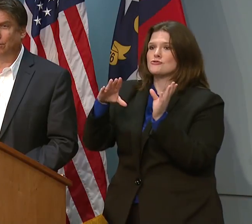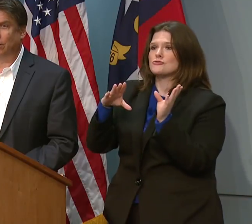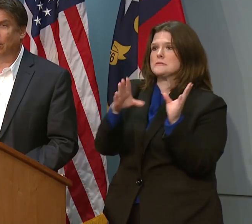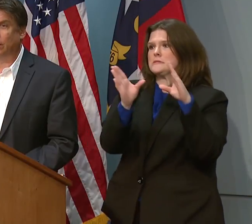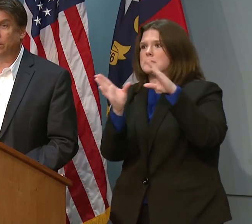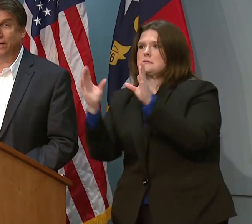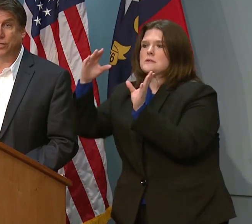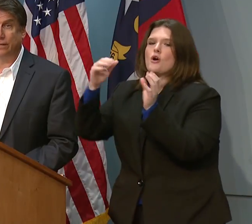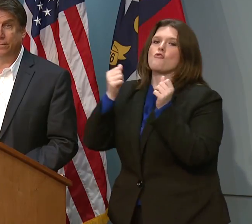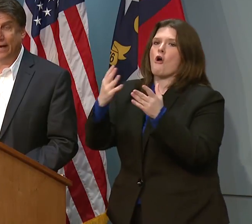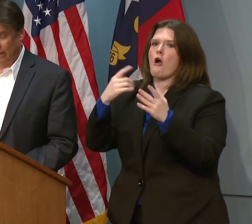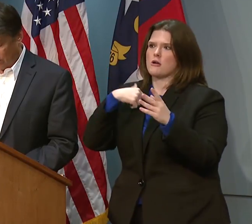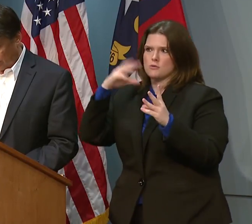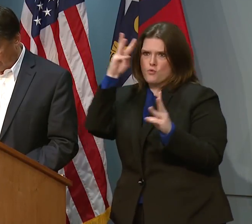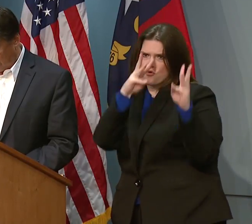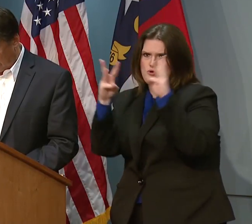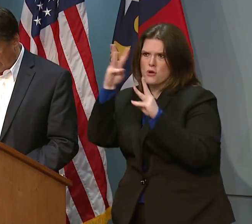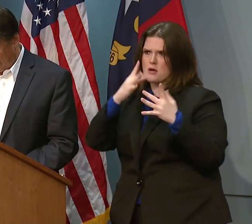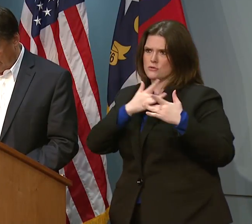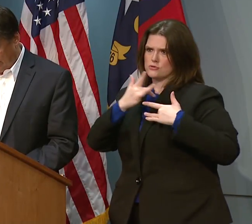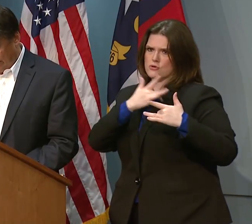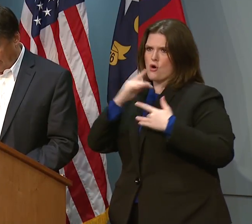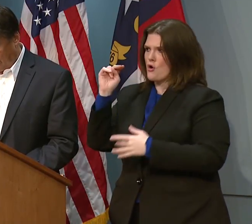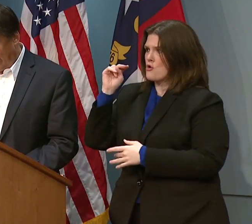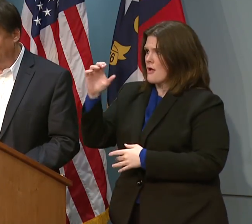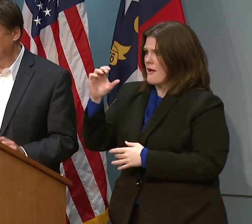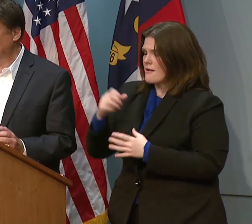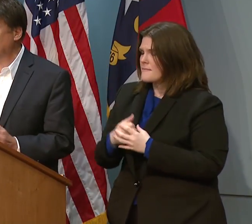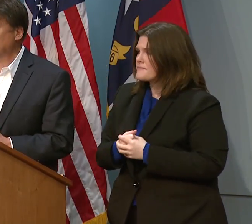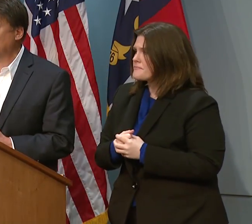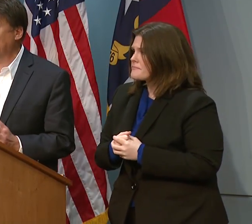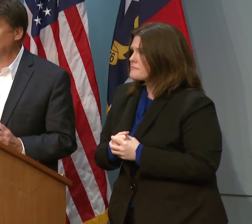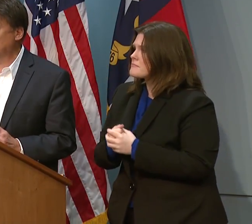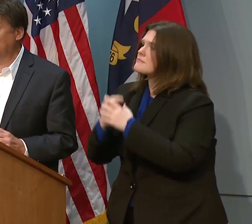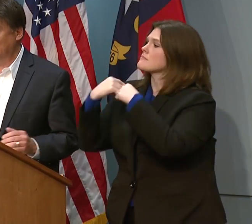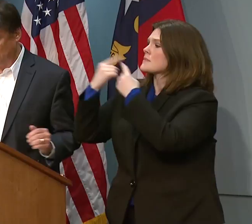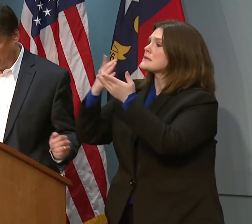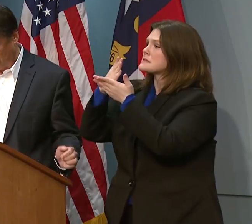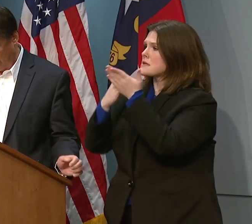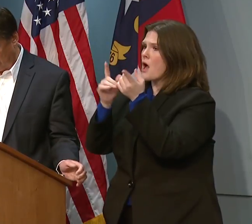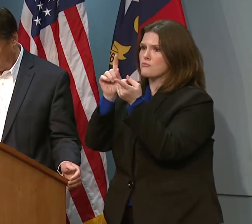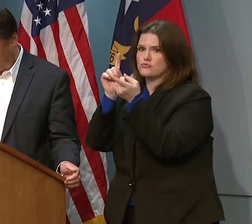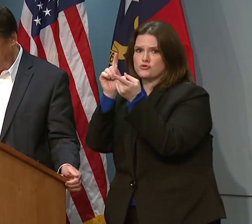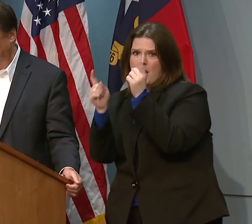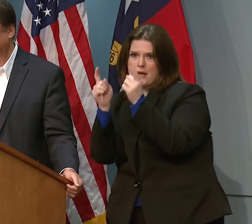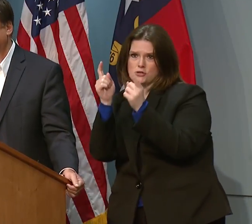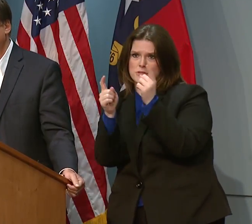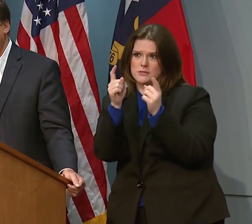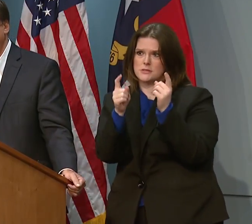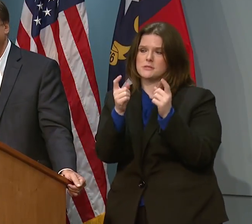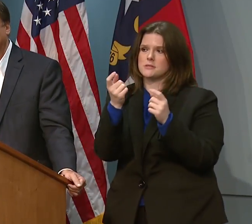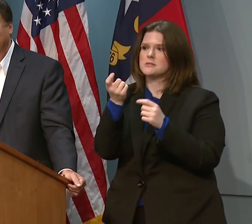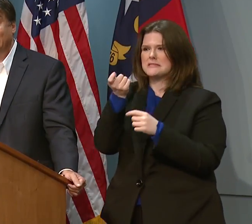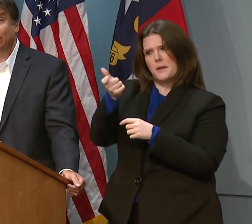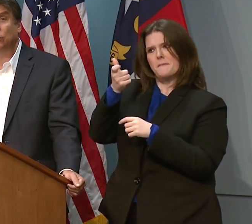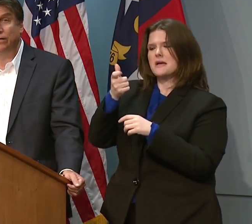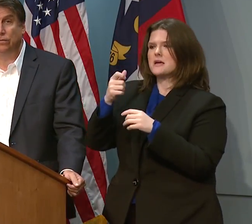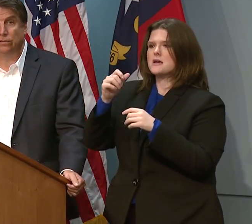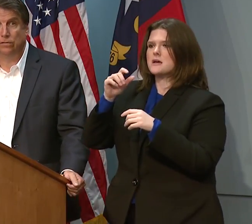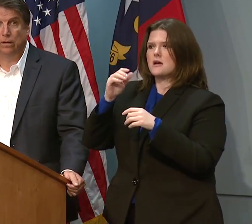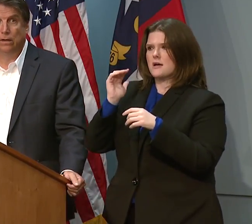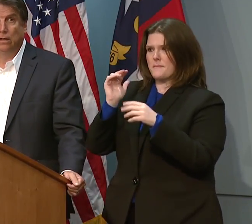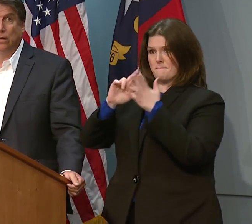concern regarding the potential impact on North Carolina, and there have been some slight change, which primarily are impacting